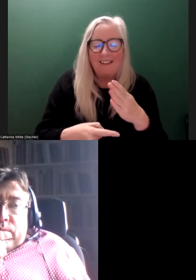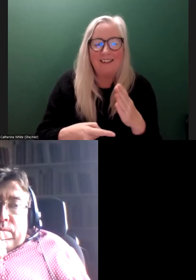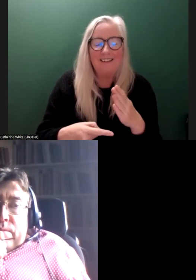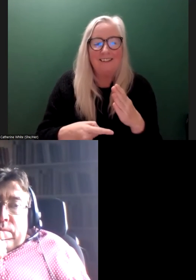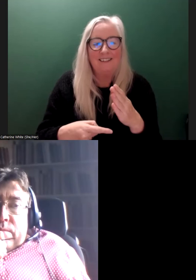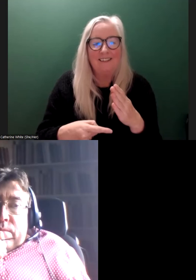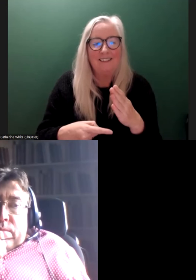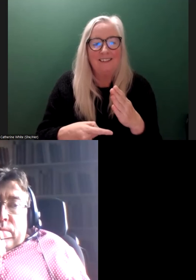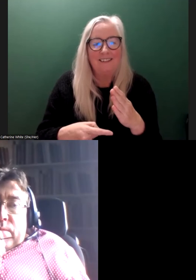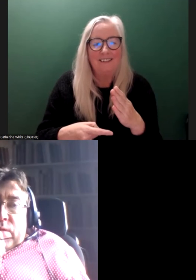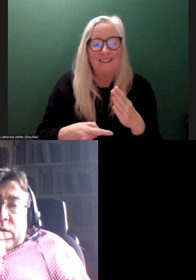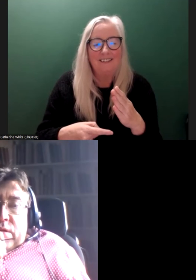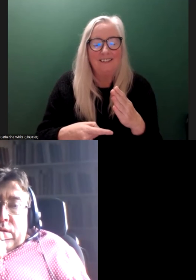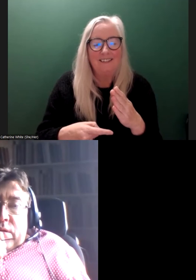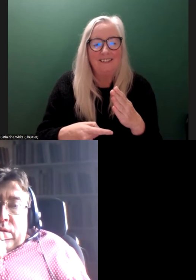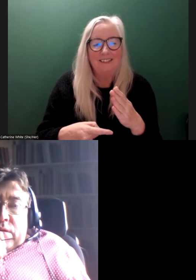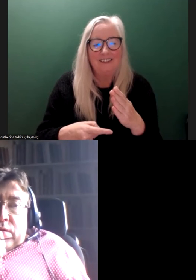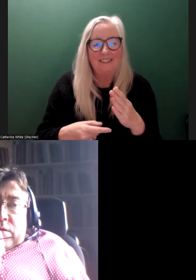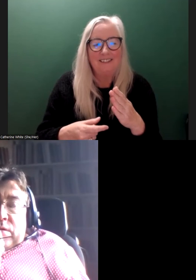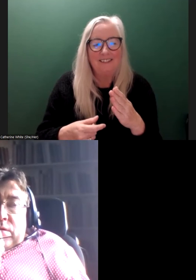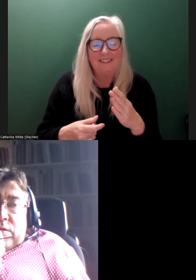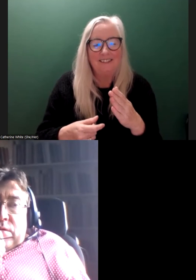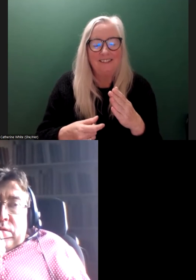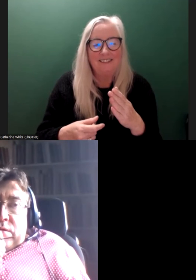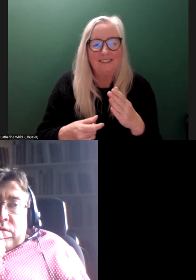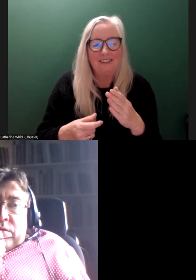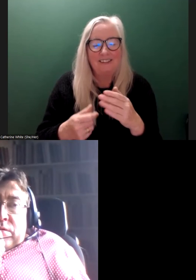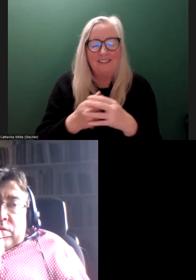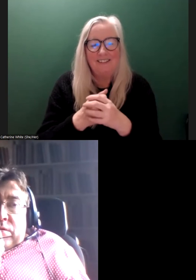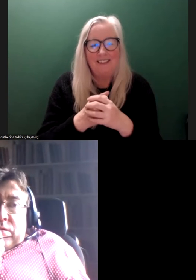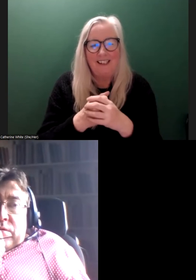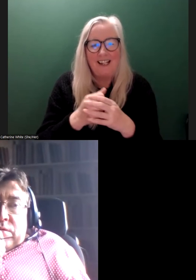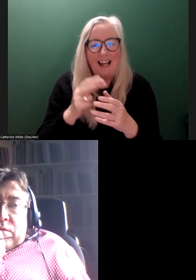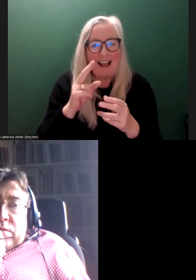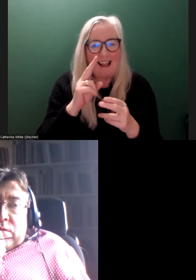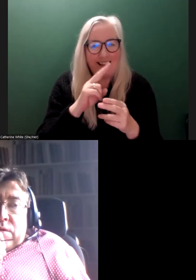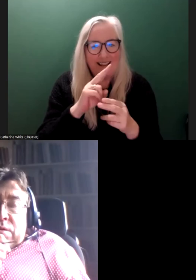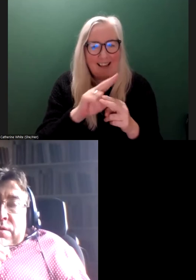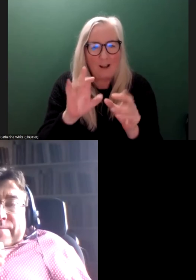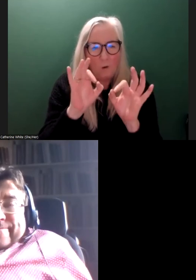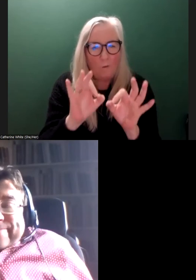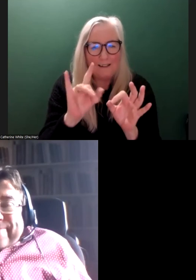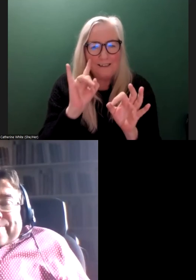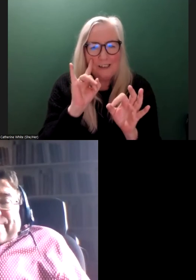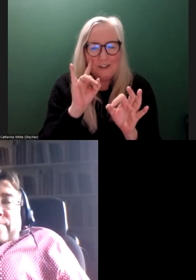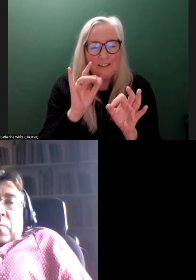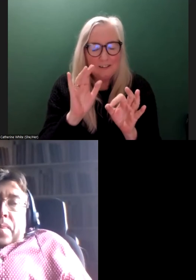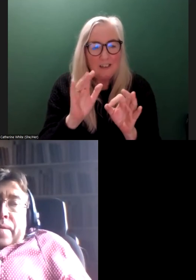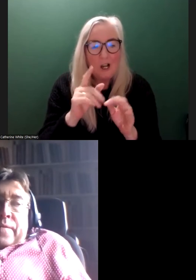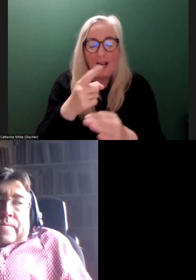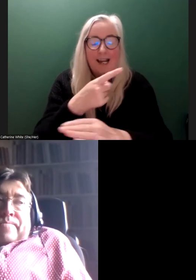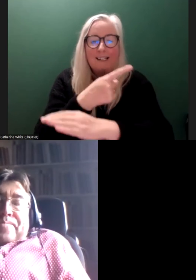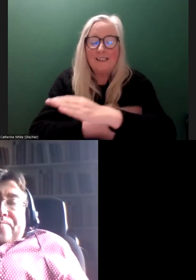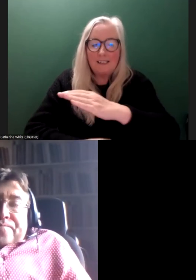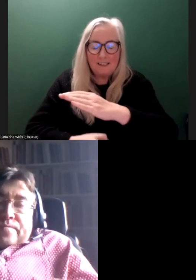person. A person, a very pretty white person in a wheelchair. This is just at the very top and everyone else comes from that. Disability affects,